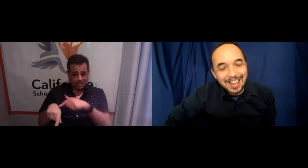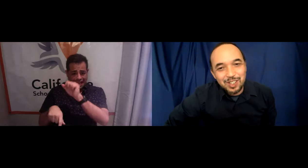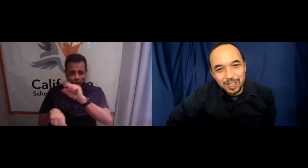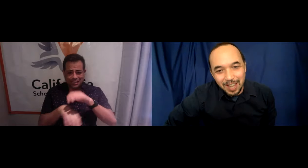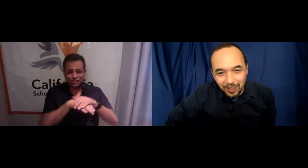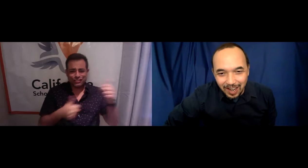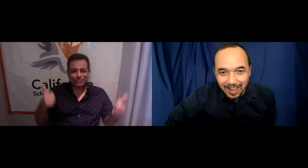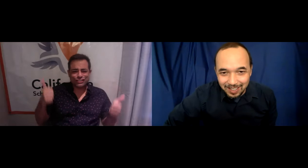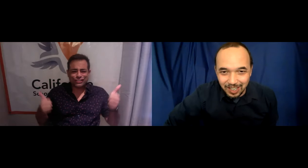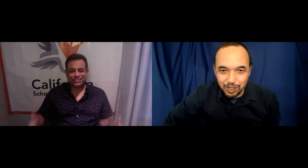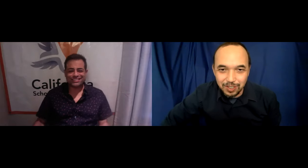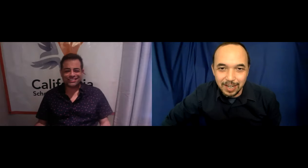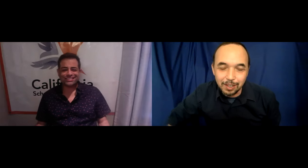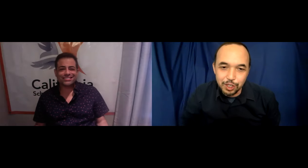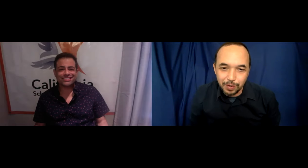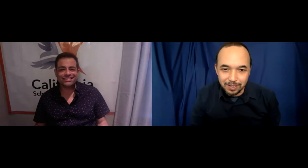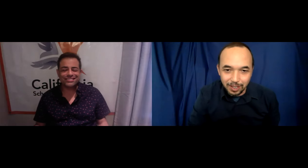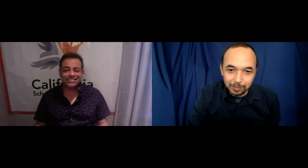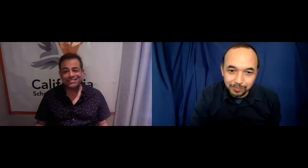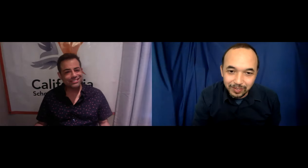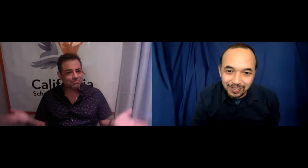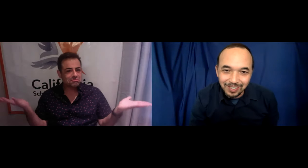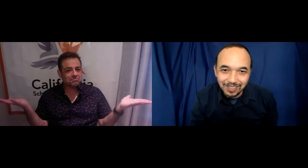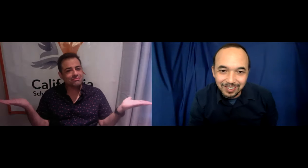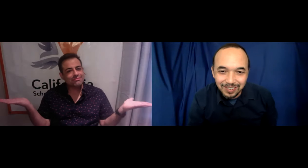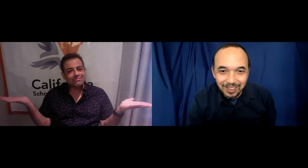-N-G-L-I-S-H, is that English or ASL?